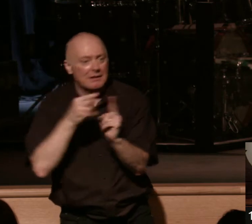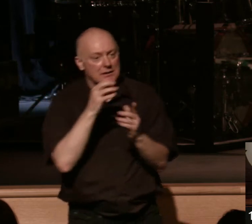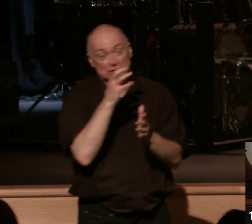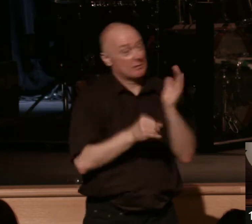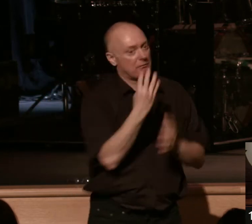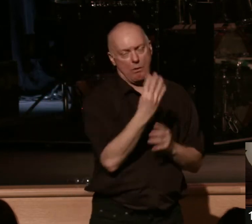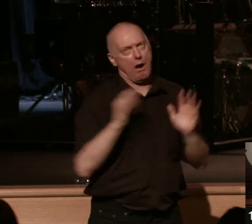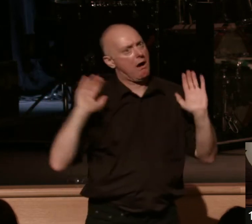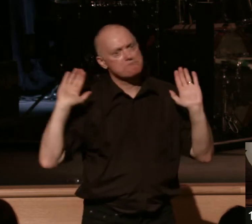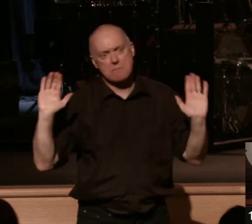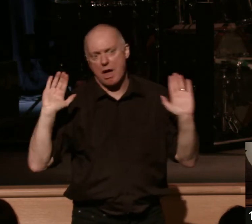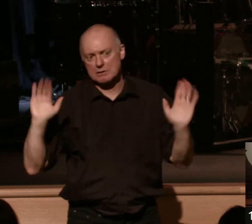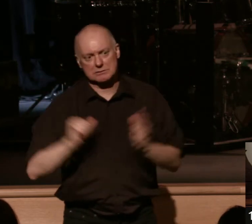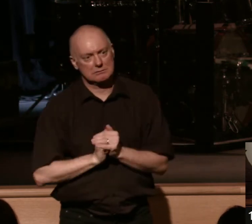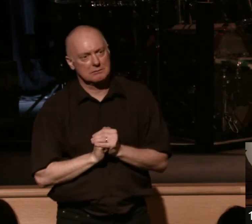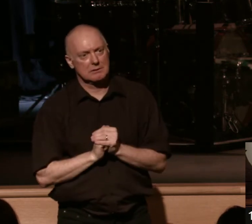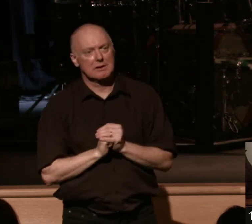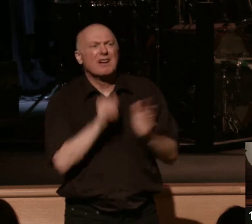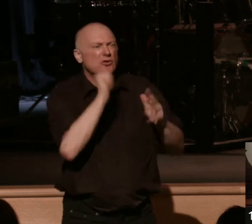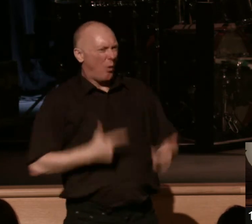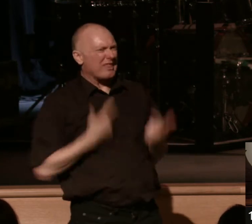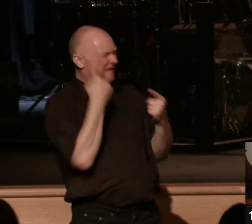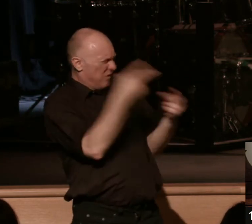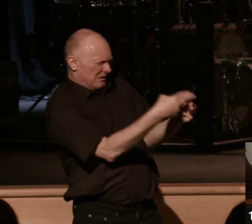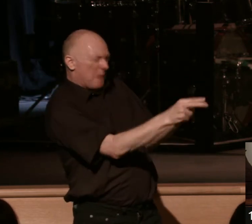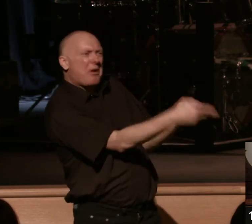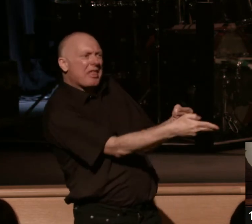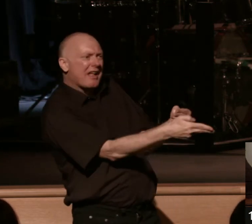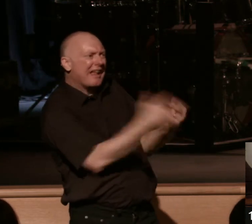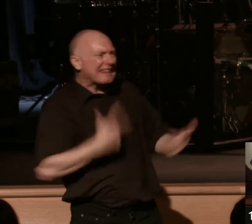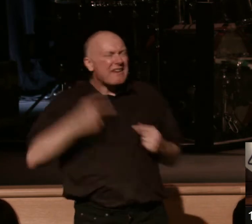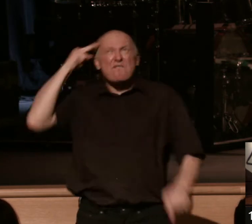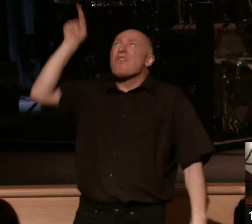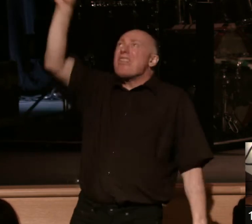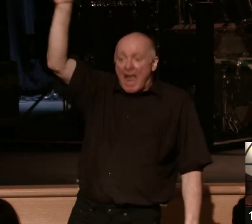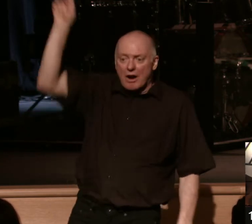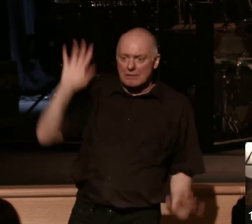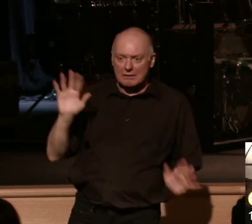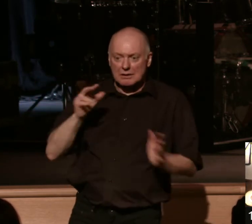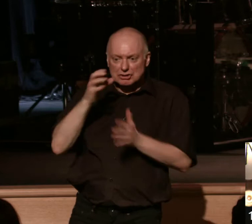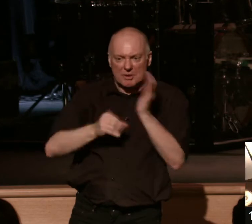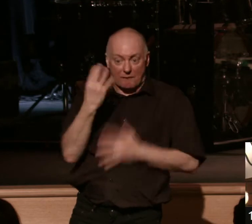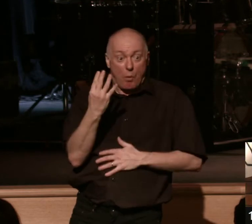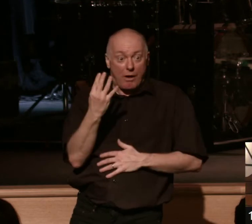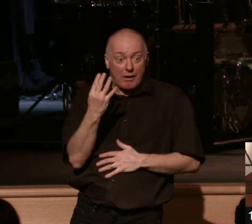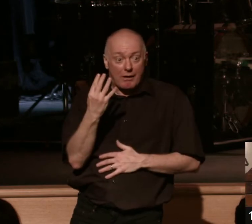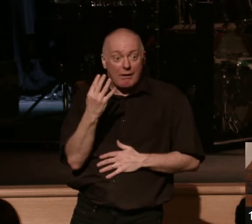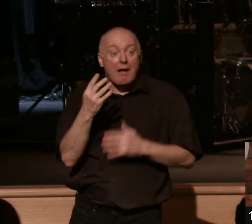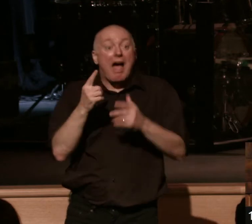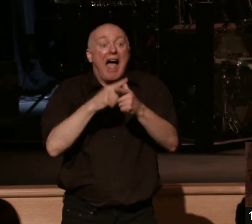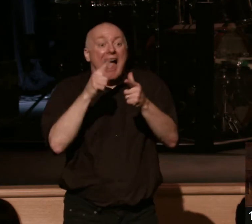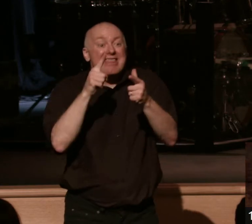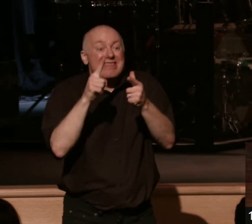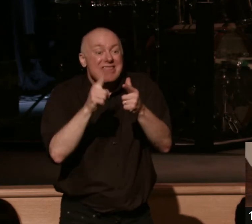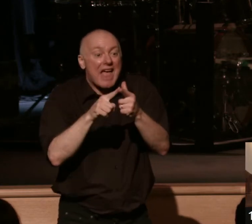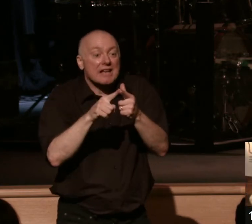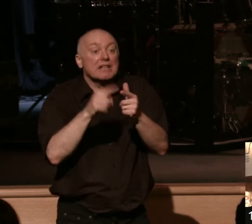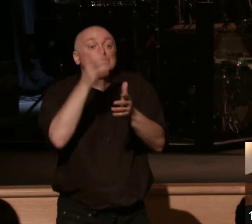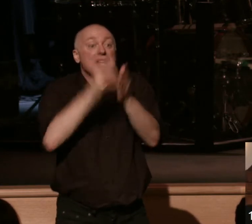on don't live for the temporal, don't live for the temporal, live for the eternal. Okay? And then it's launching into chapter 5 verse 1. So